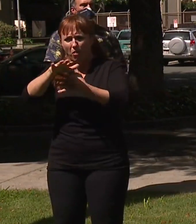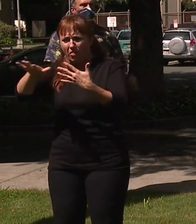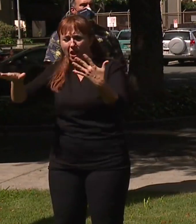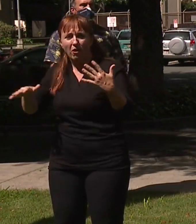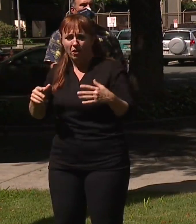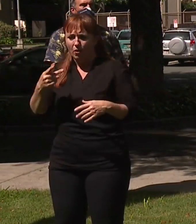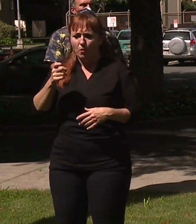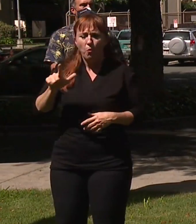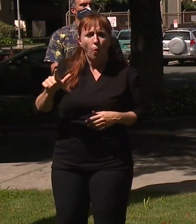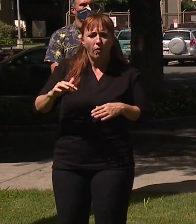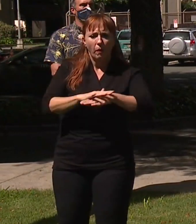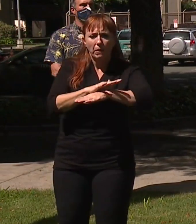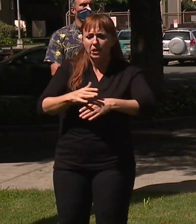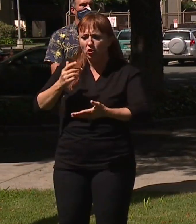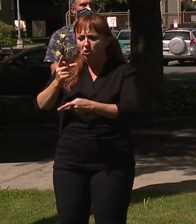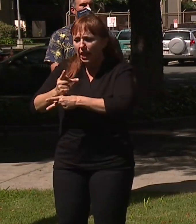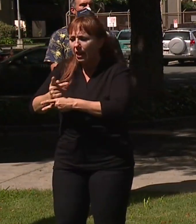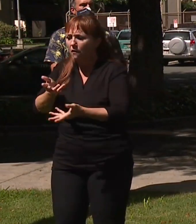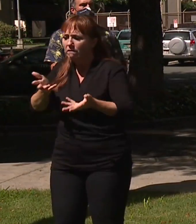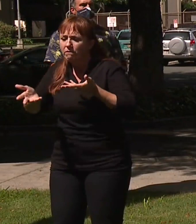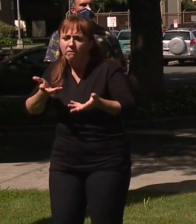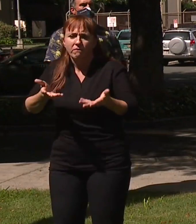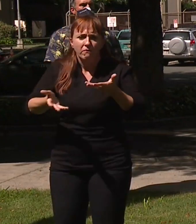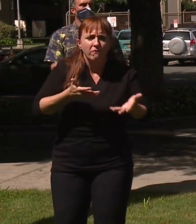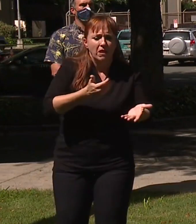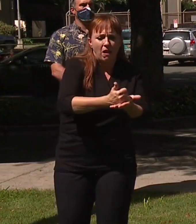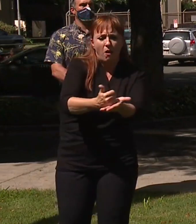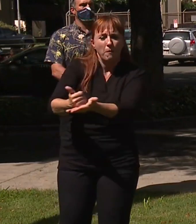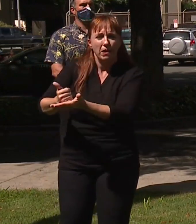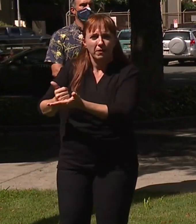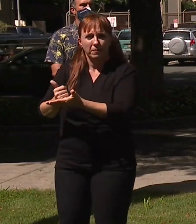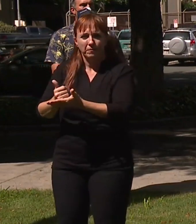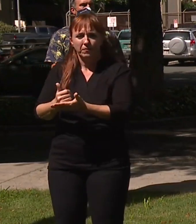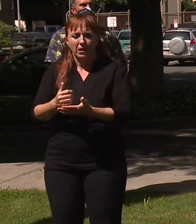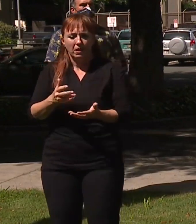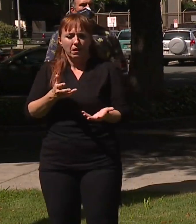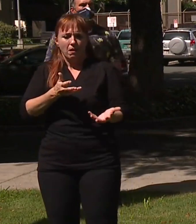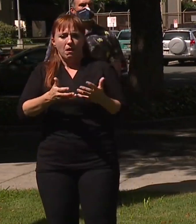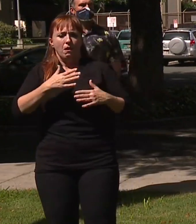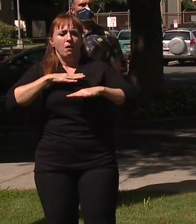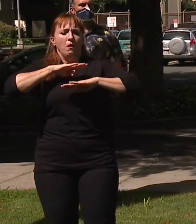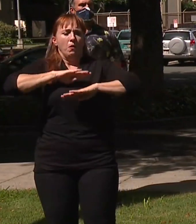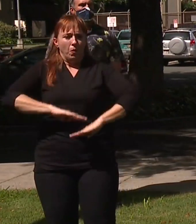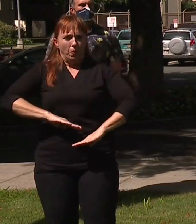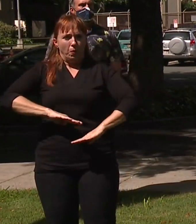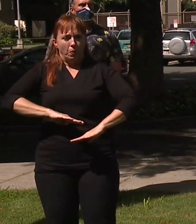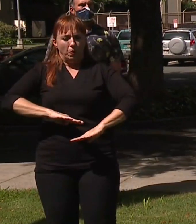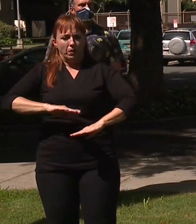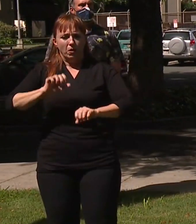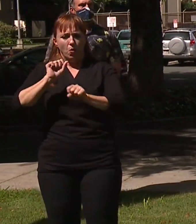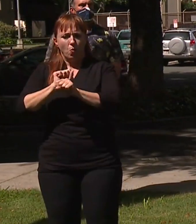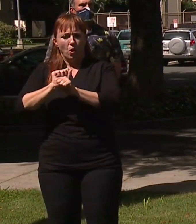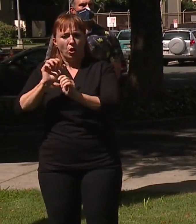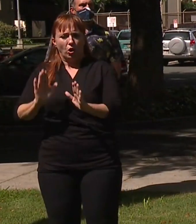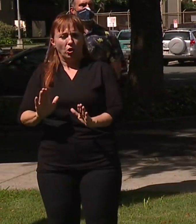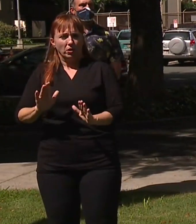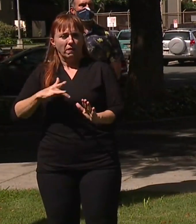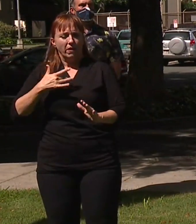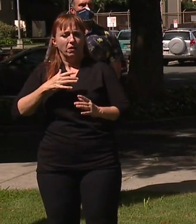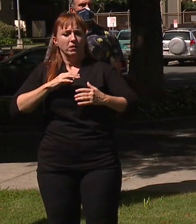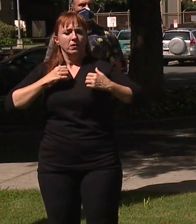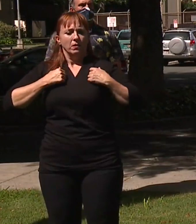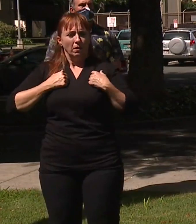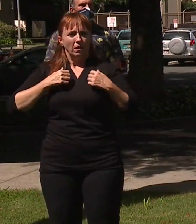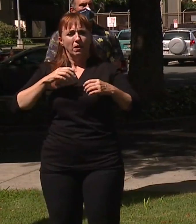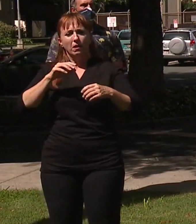pool and on the beach, knowing that more of them are not positive gives assurance to those who work in the industry. I think it creates this